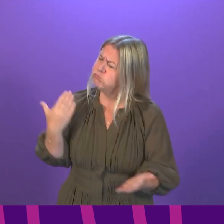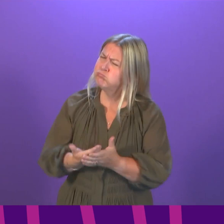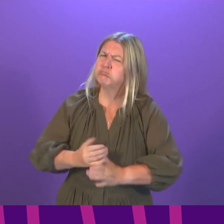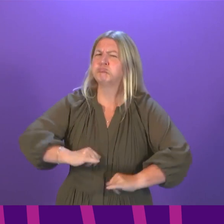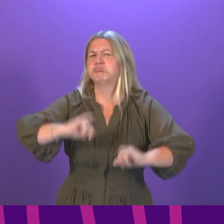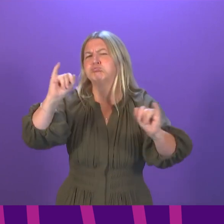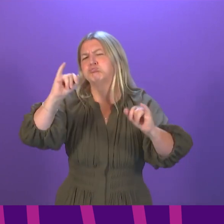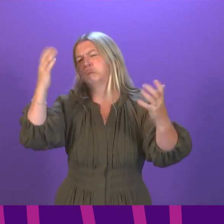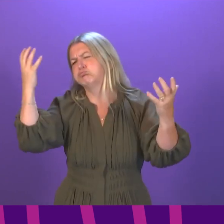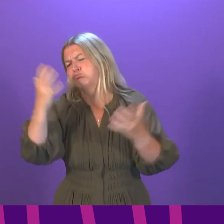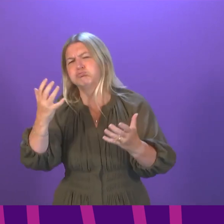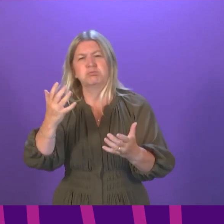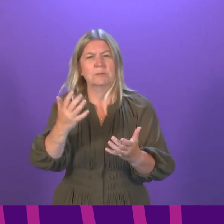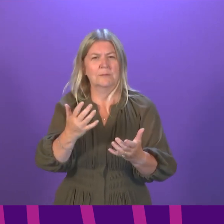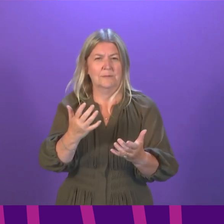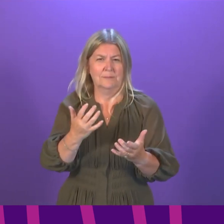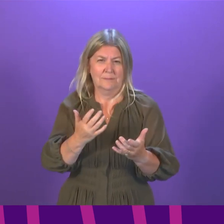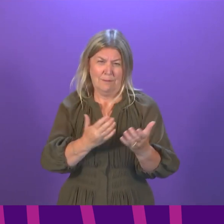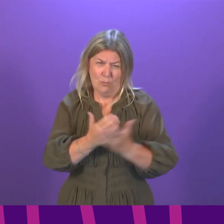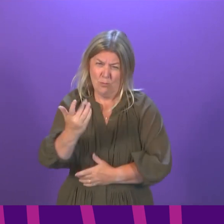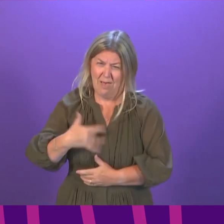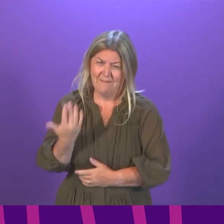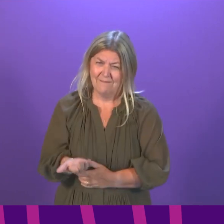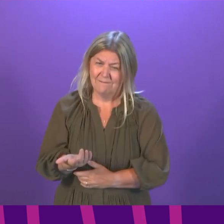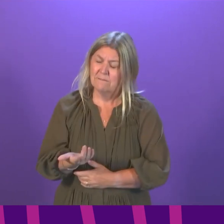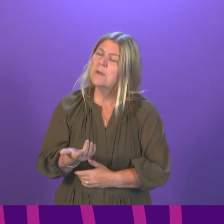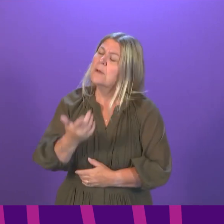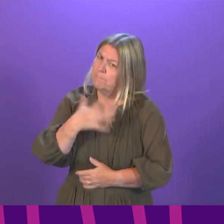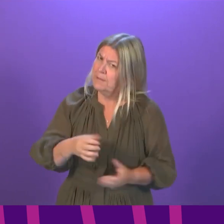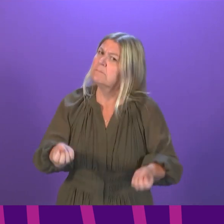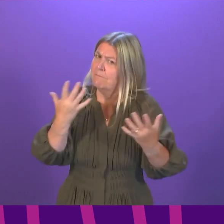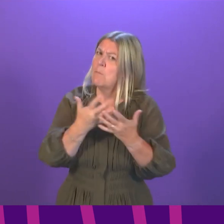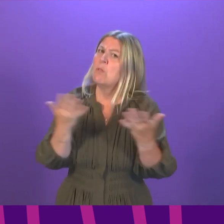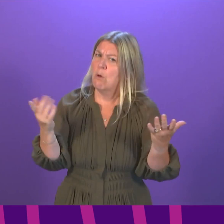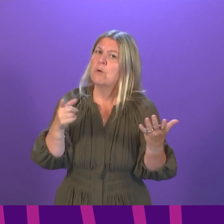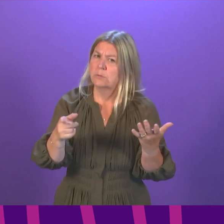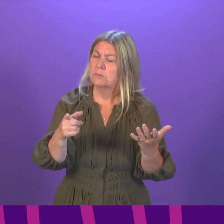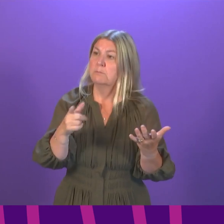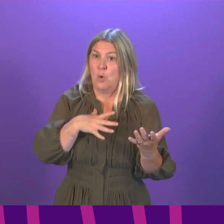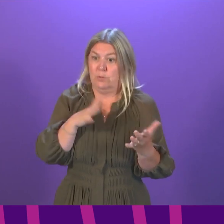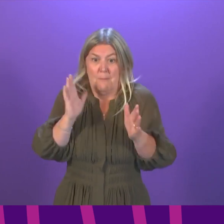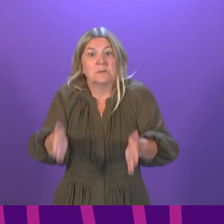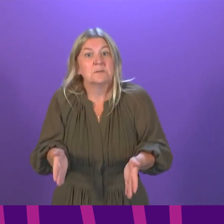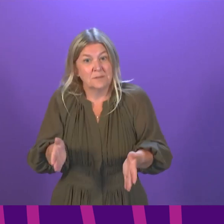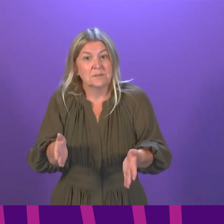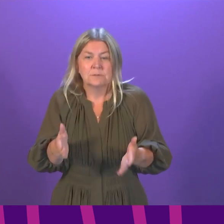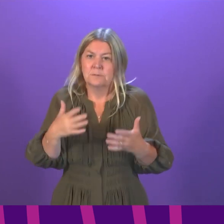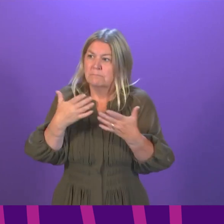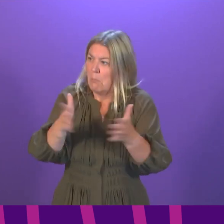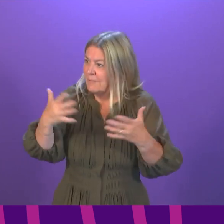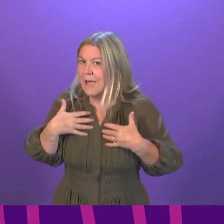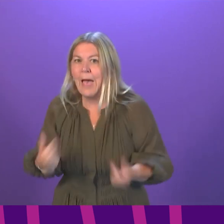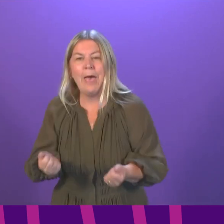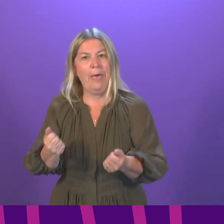lives. They have done this with impressive dedication because it was necessary, and the public health data supported those decisions.